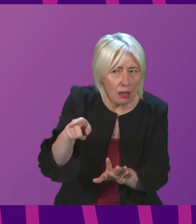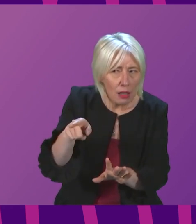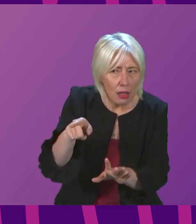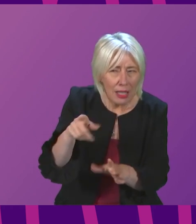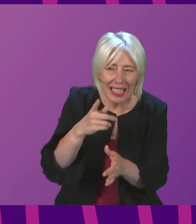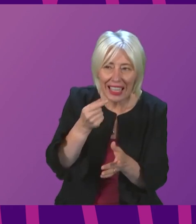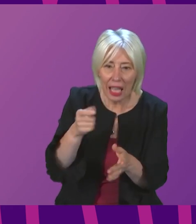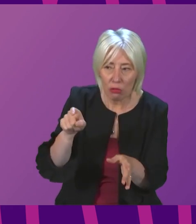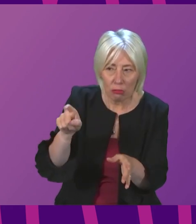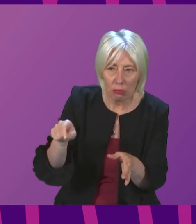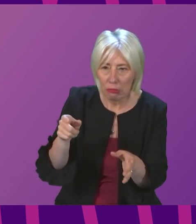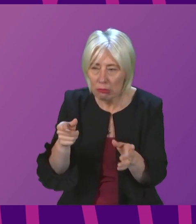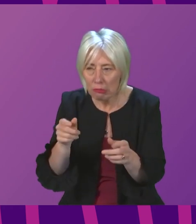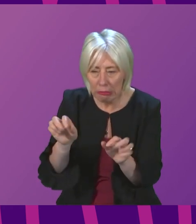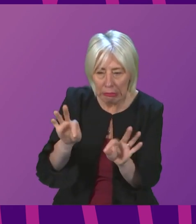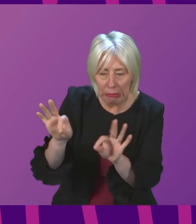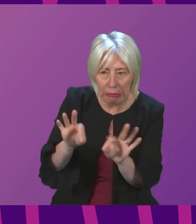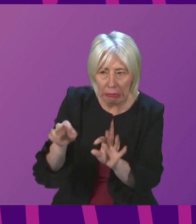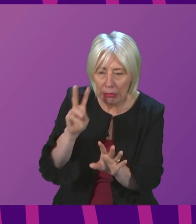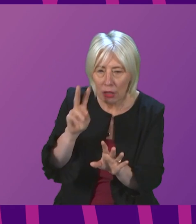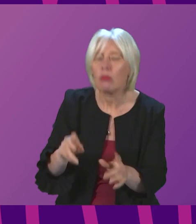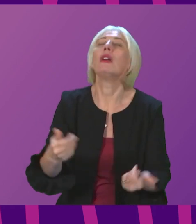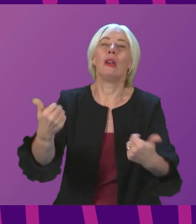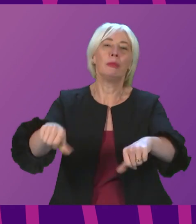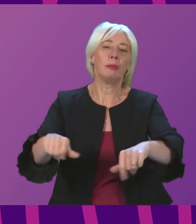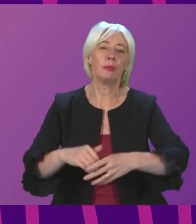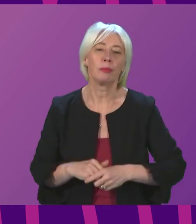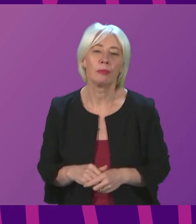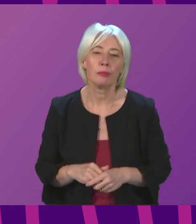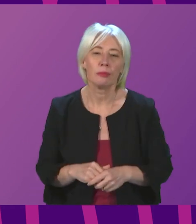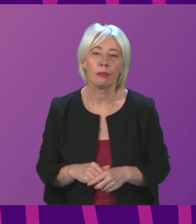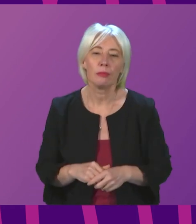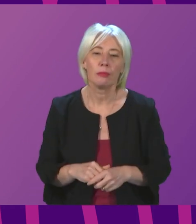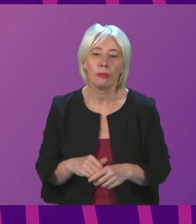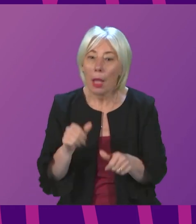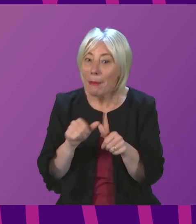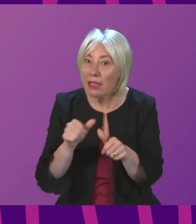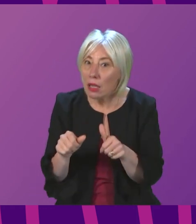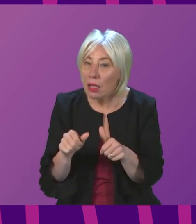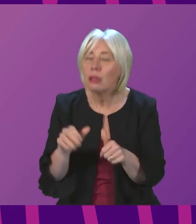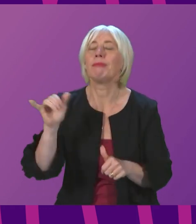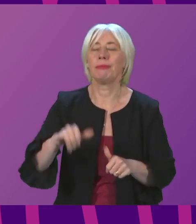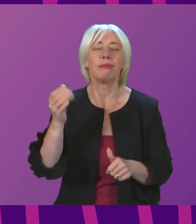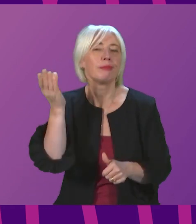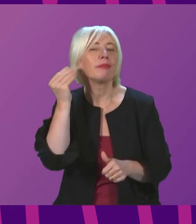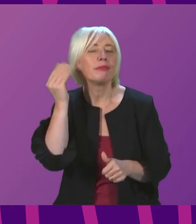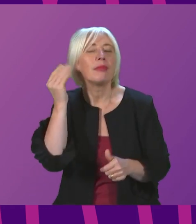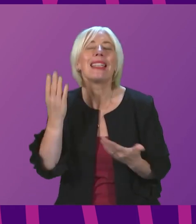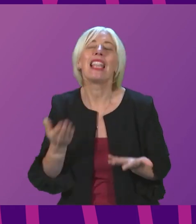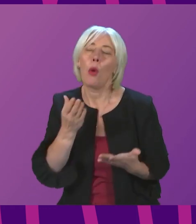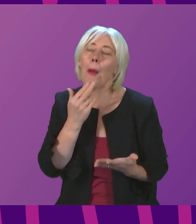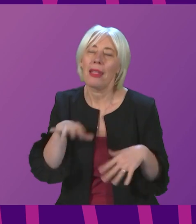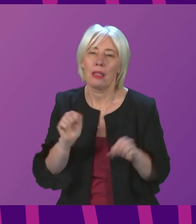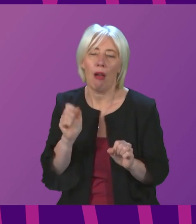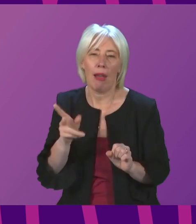make any adjustment and see if that makes any difference to us here? There we go. Is that best presiding officer? It is indeed. Please begin again.